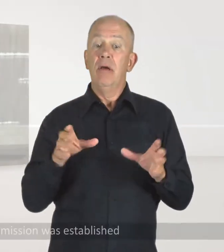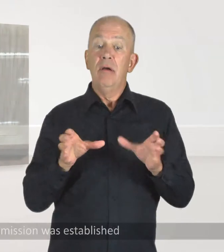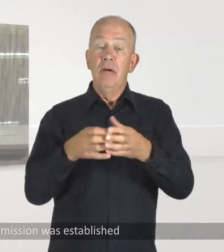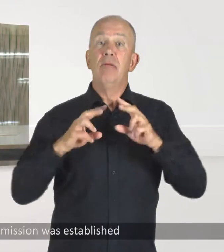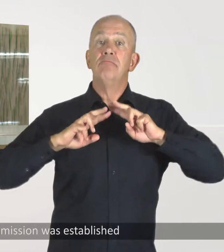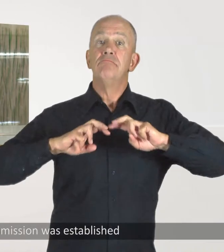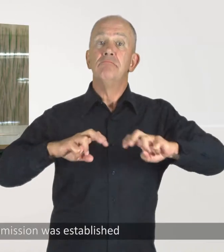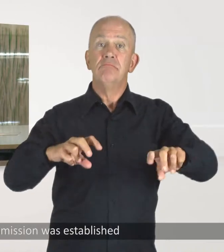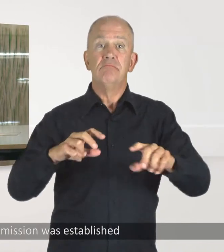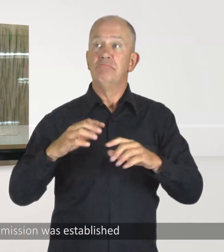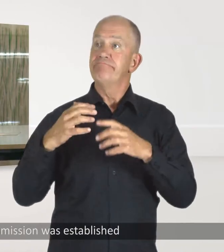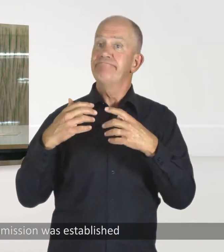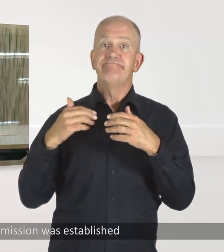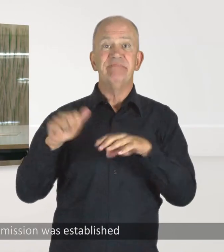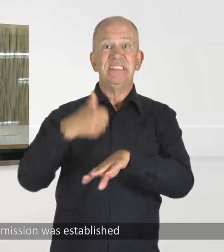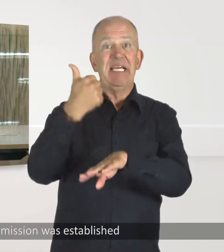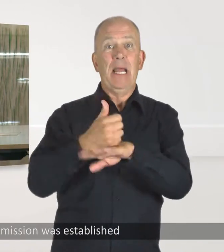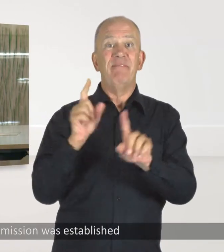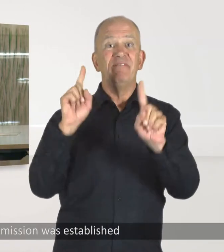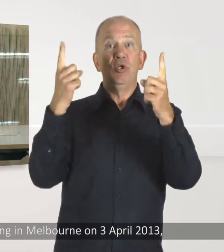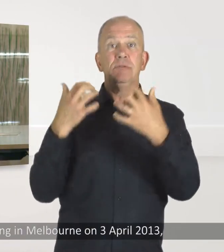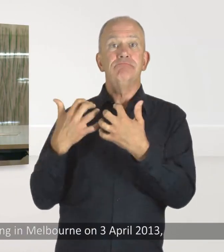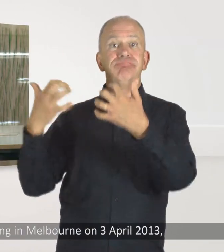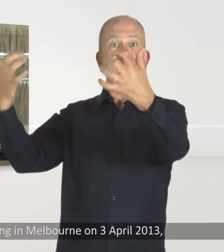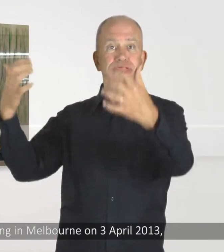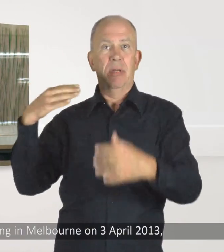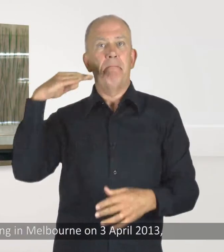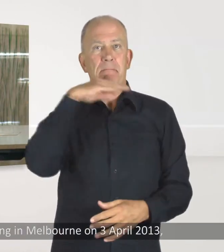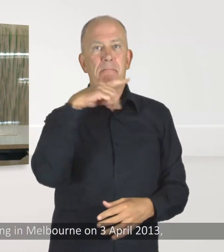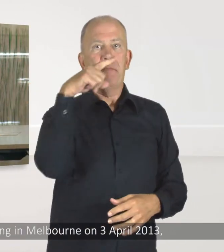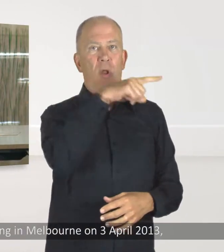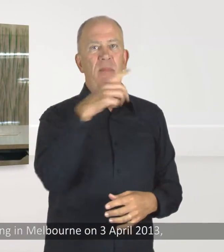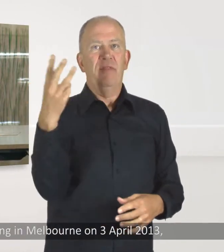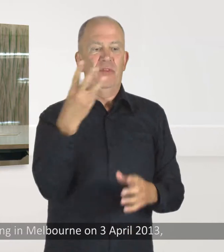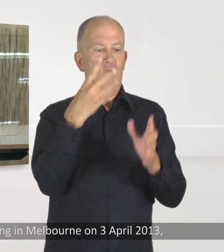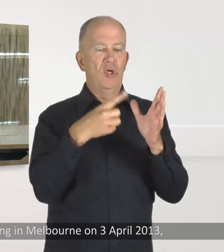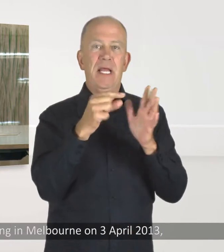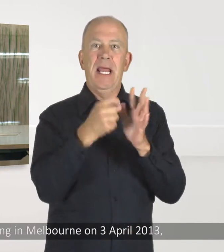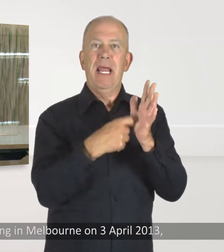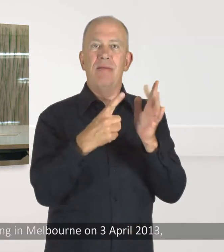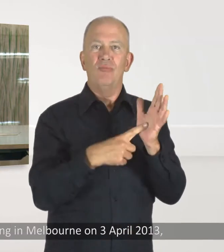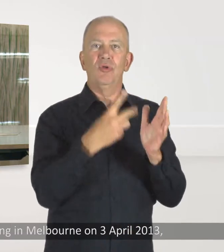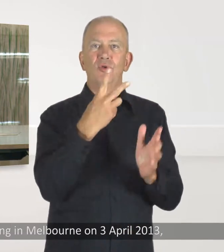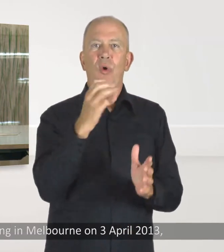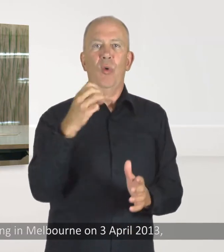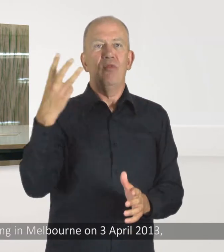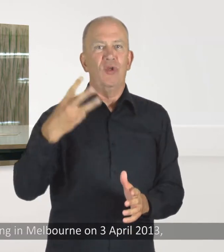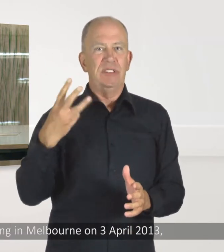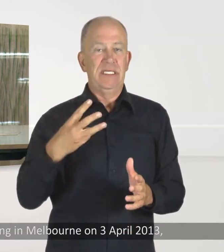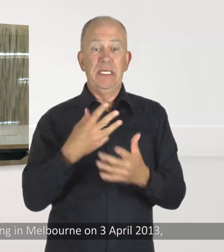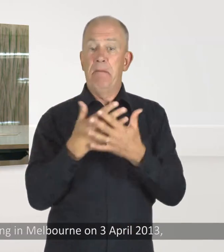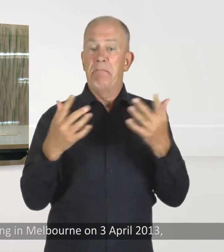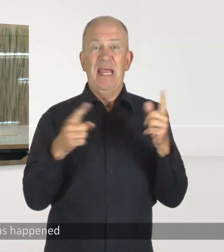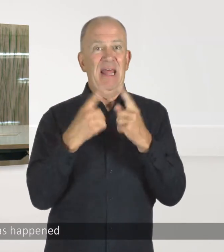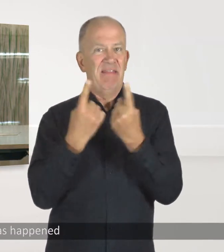Since the Royal Commission was established, and since the first public sitting in Melbourne on 3 April 2013,